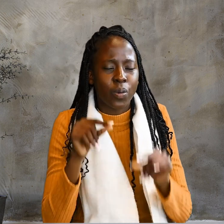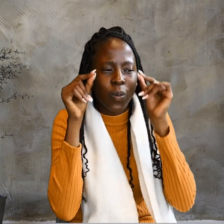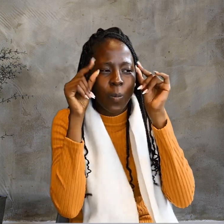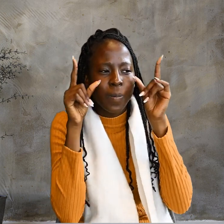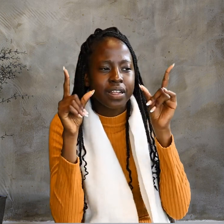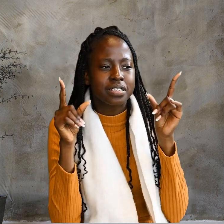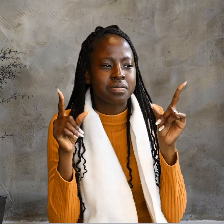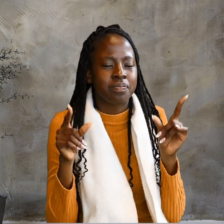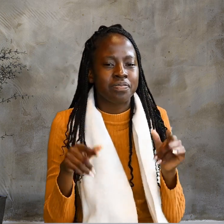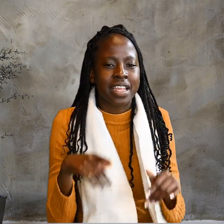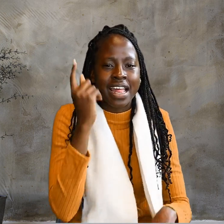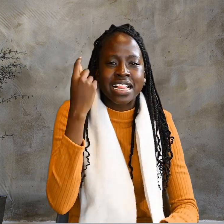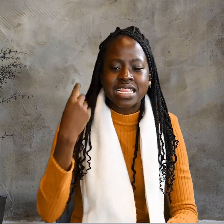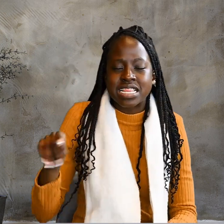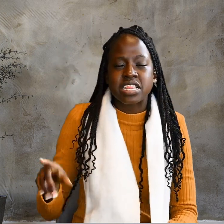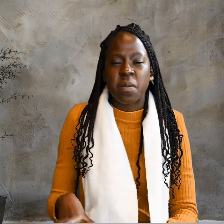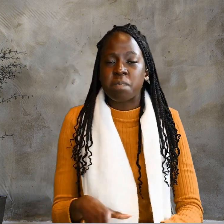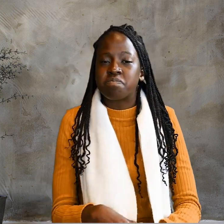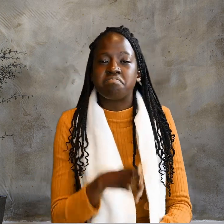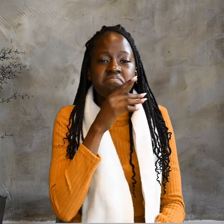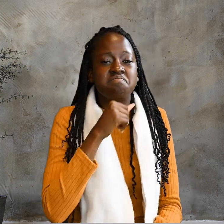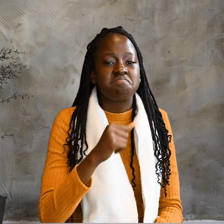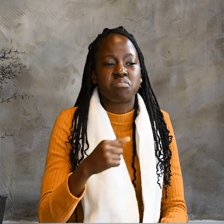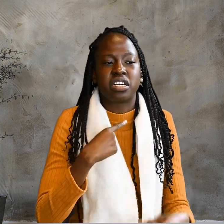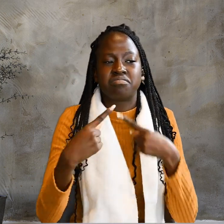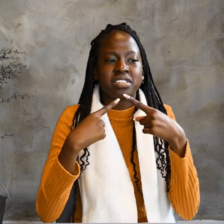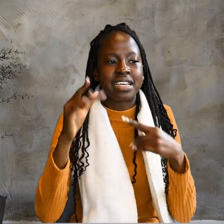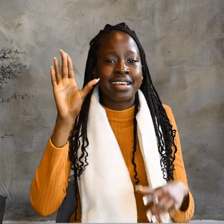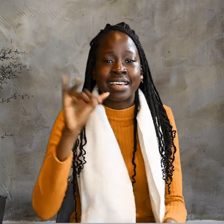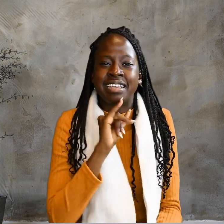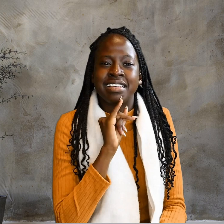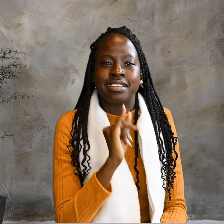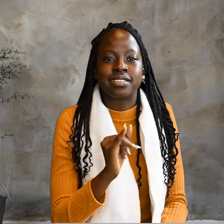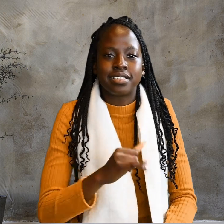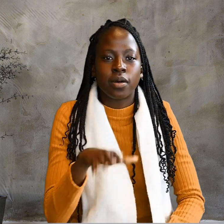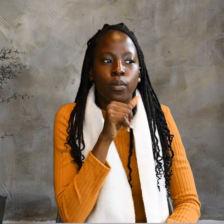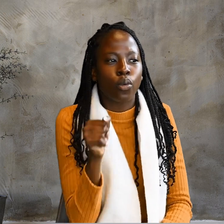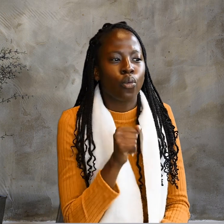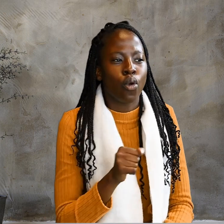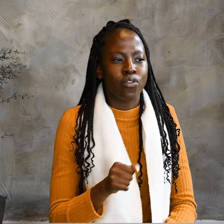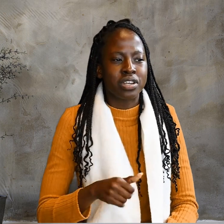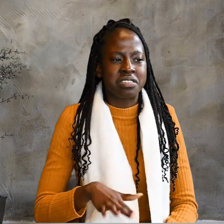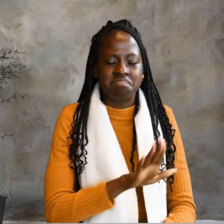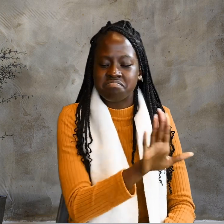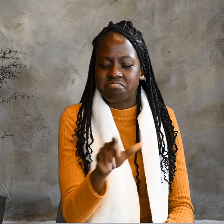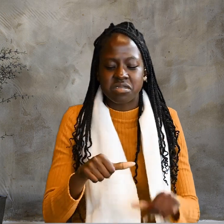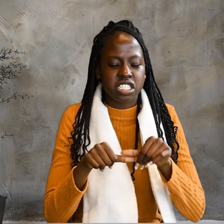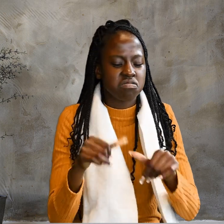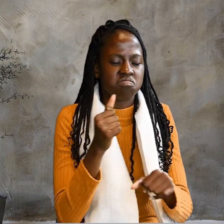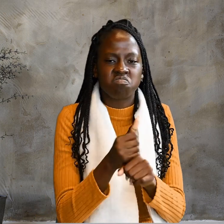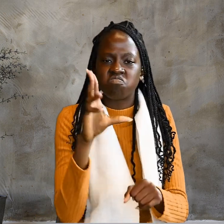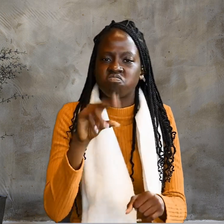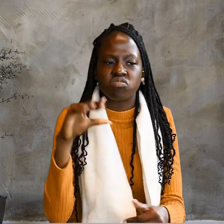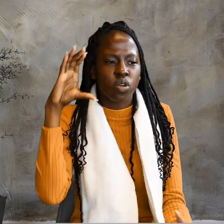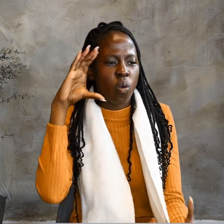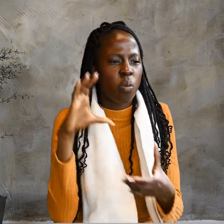The man replied, he is a prophet. They still did not believe that he had been blind